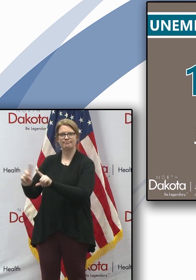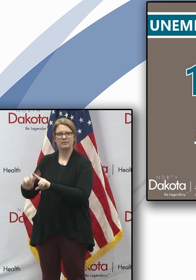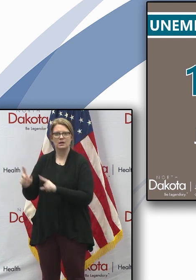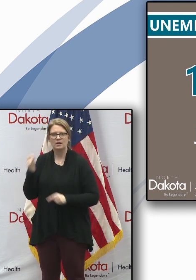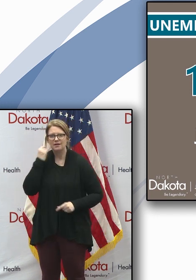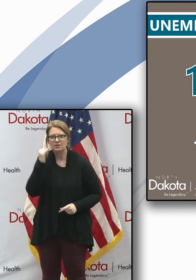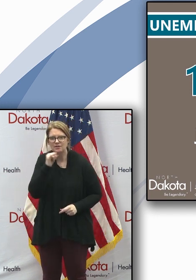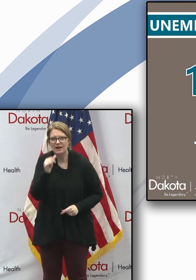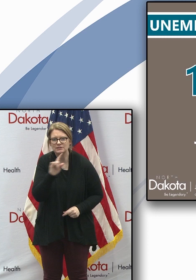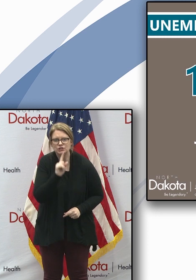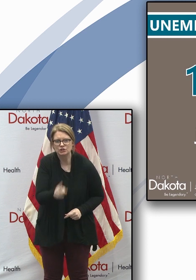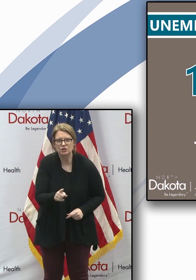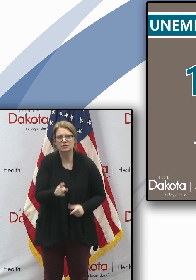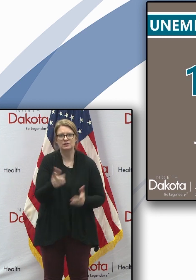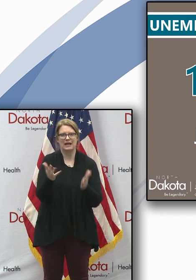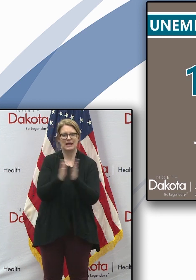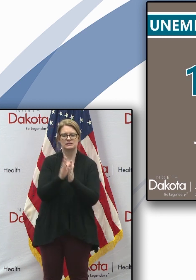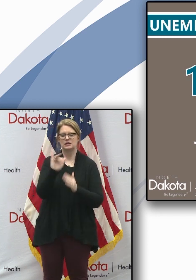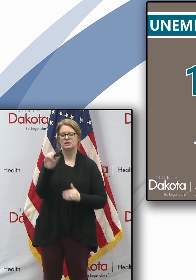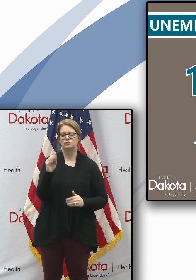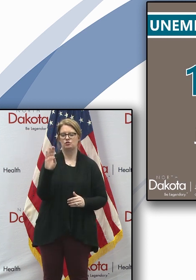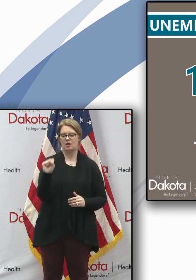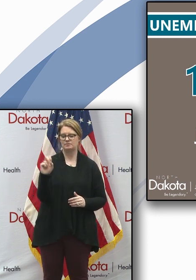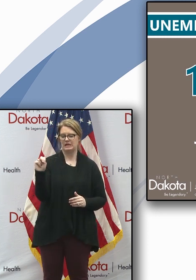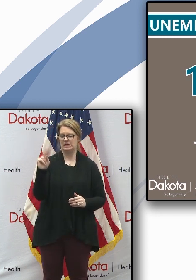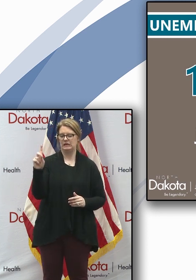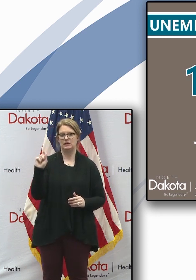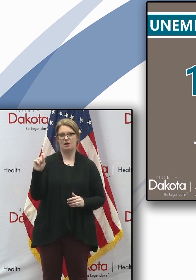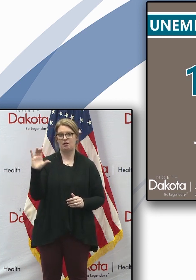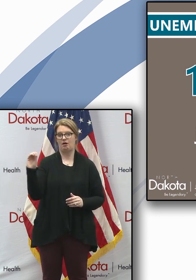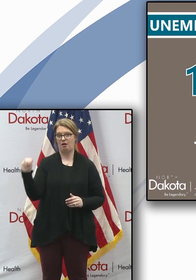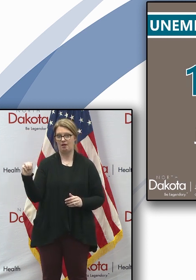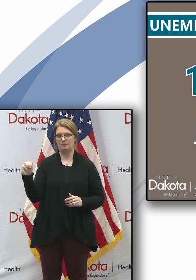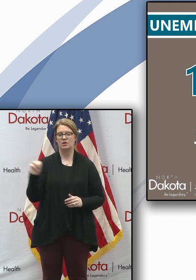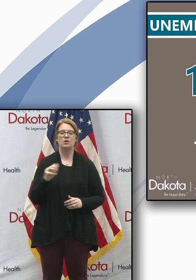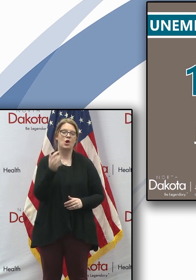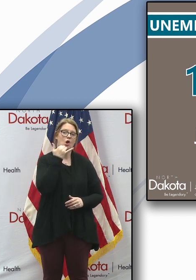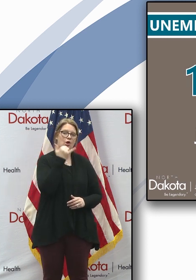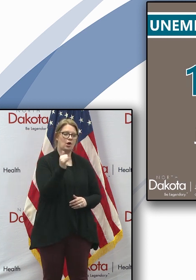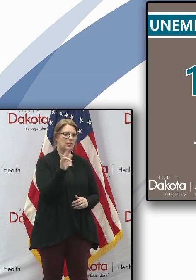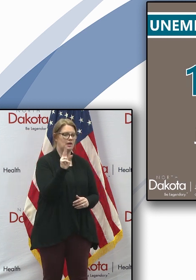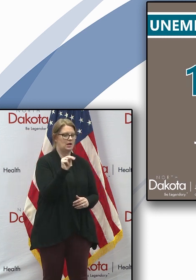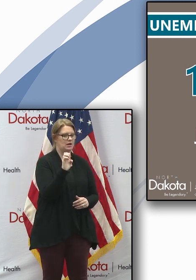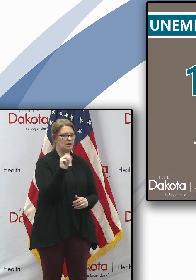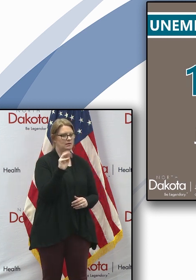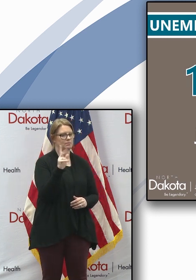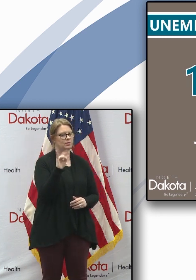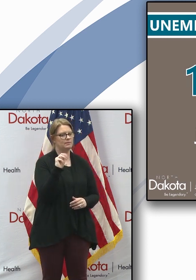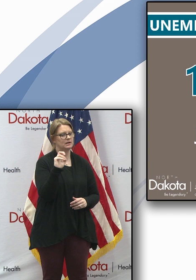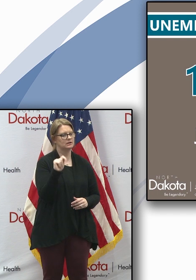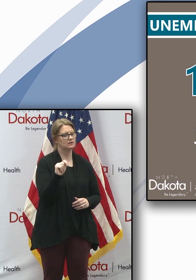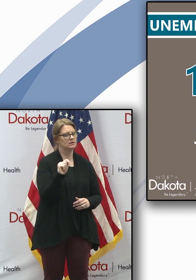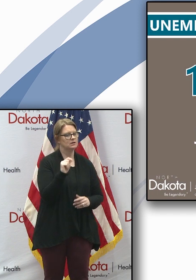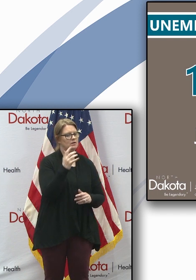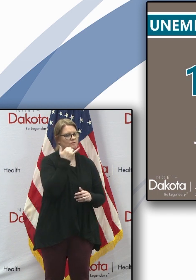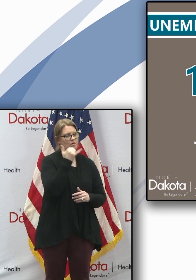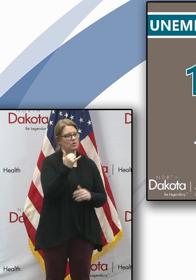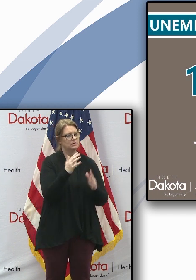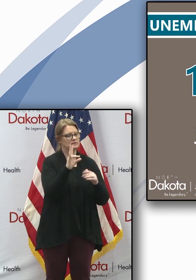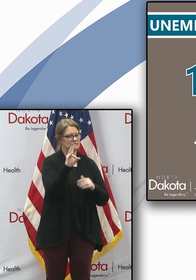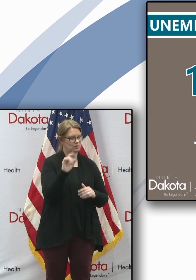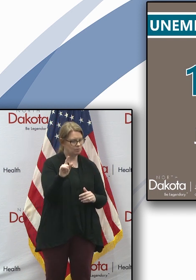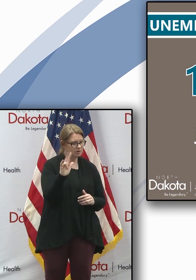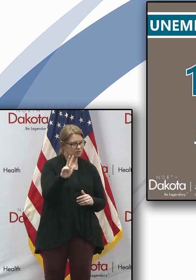questions, we ask you that you go to jobsnd.com or call the Unemployment Insurance Benefits Automated Phone System at